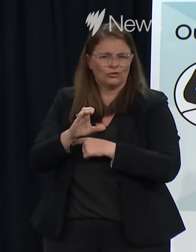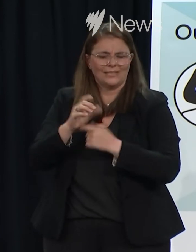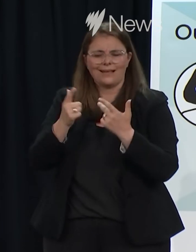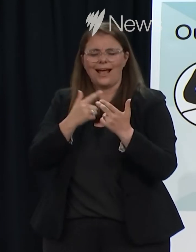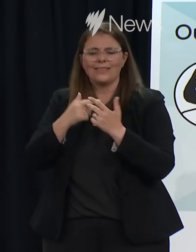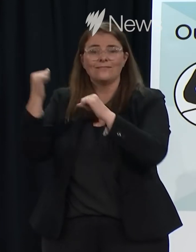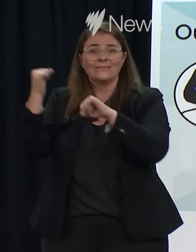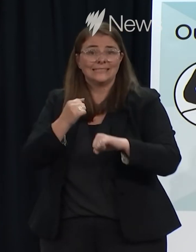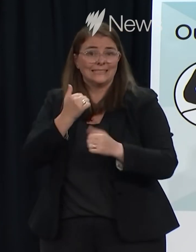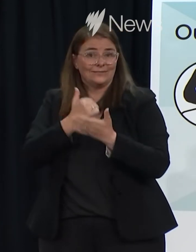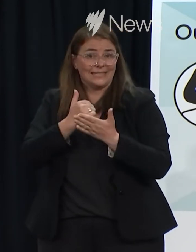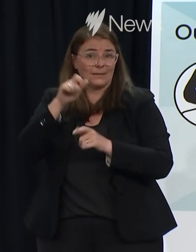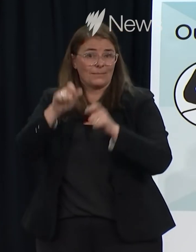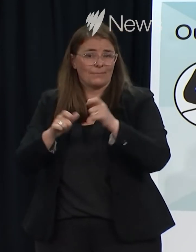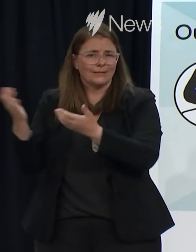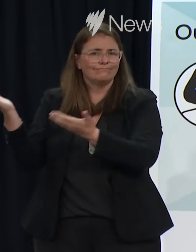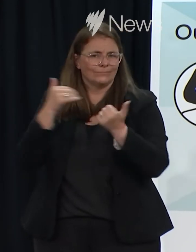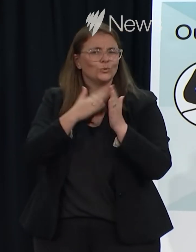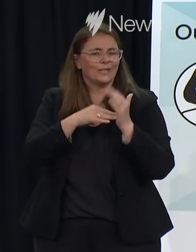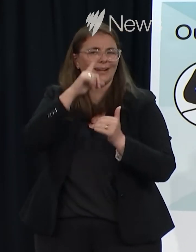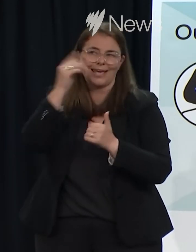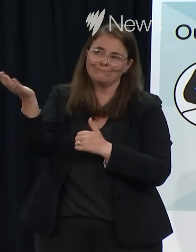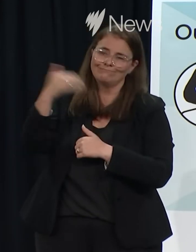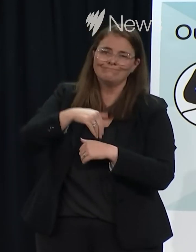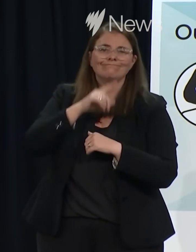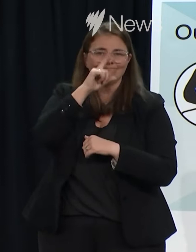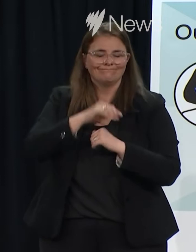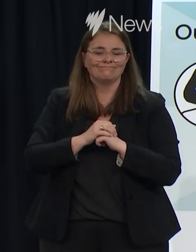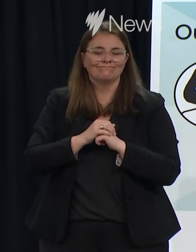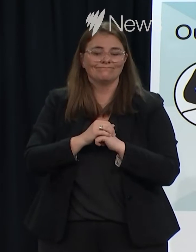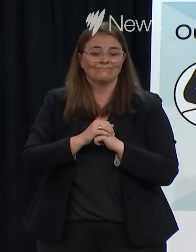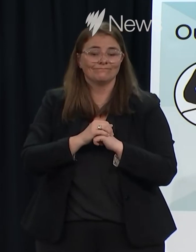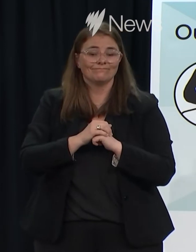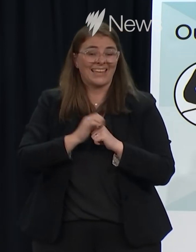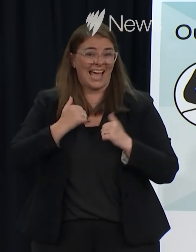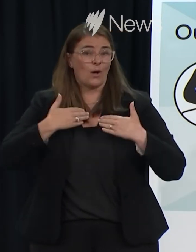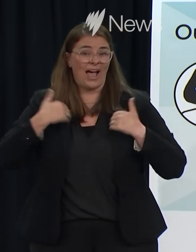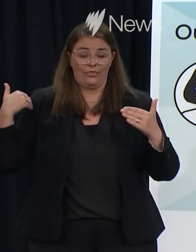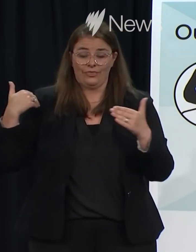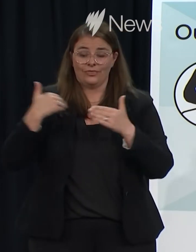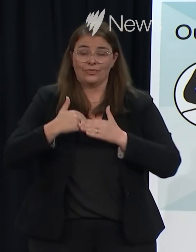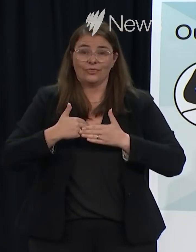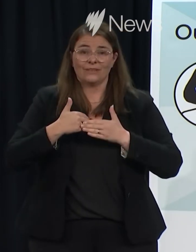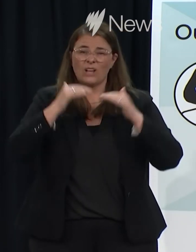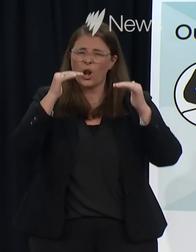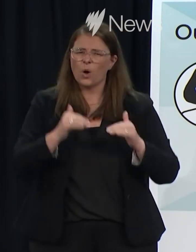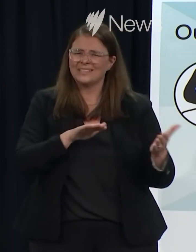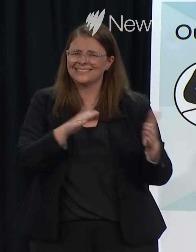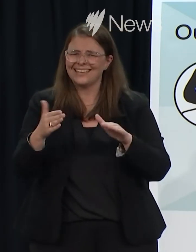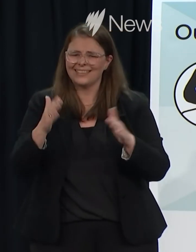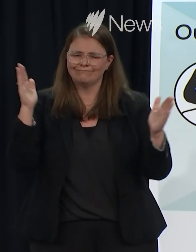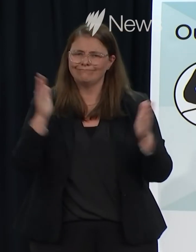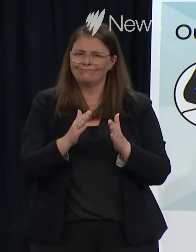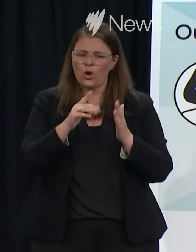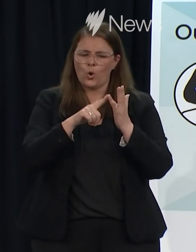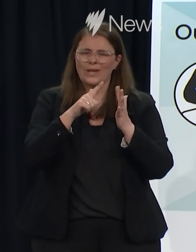valid visitor visas can travel to New Zealand. Our strong health response, including having the lowest death rate in the OECD